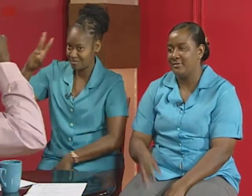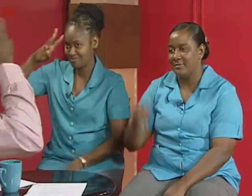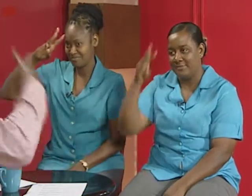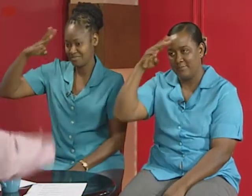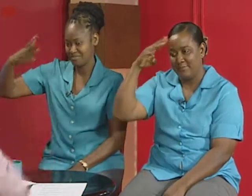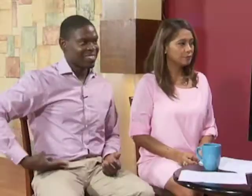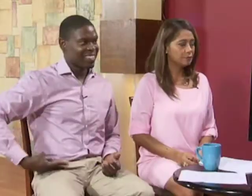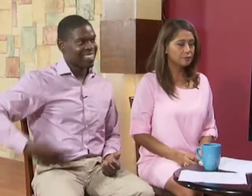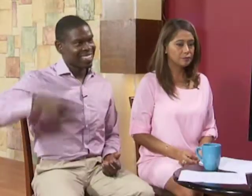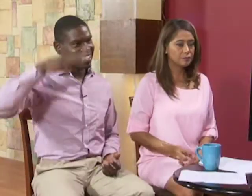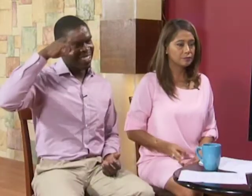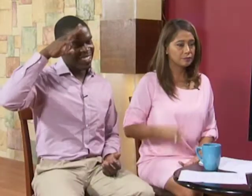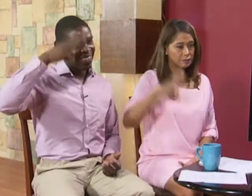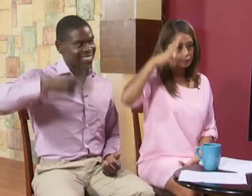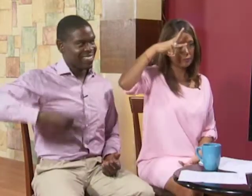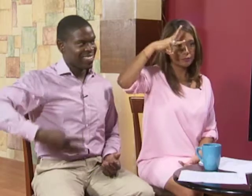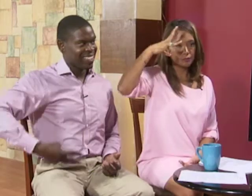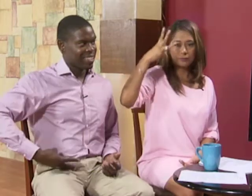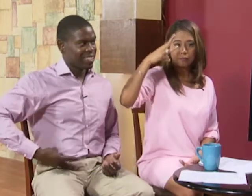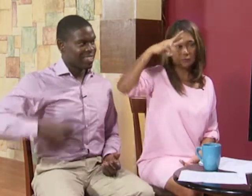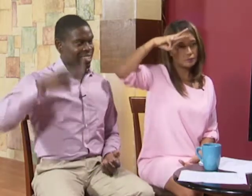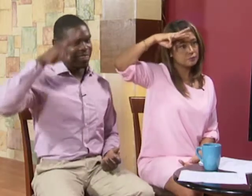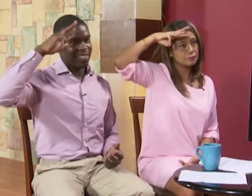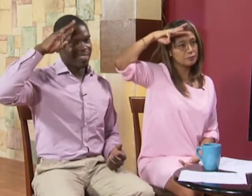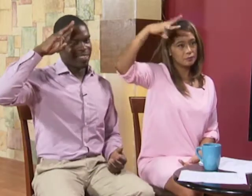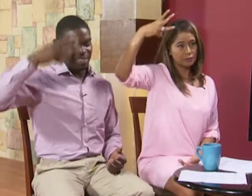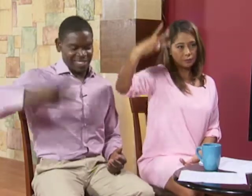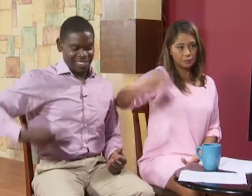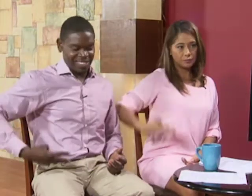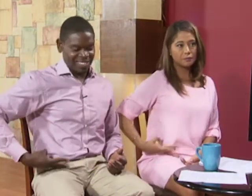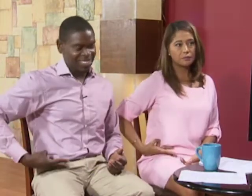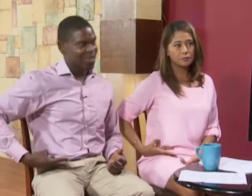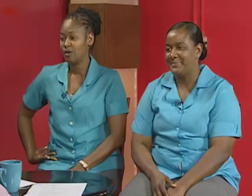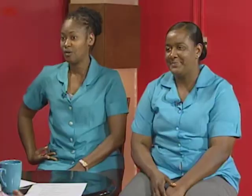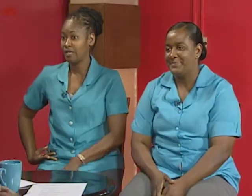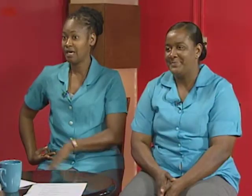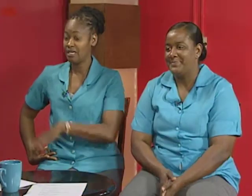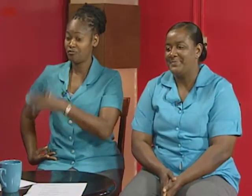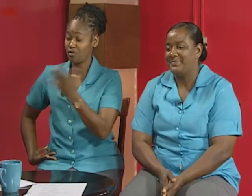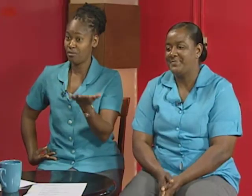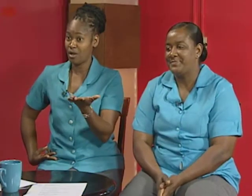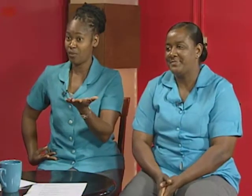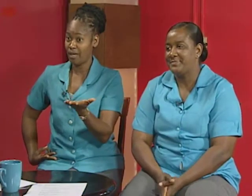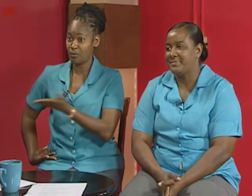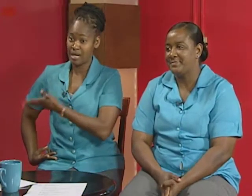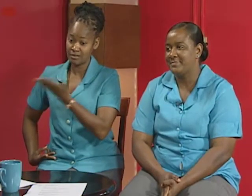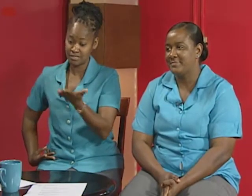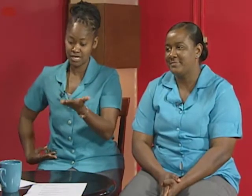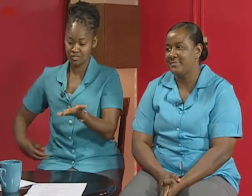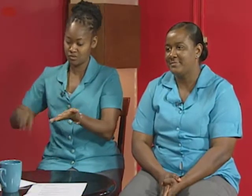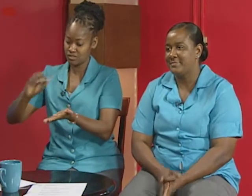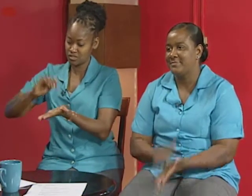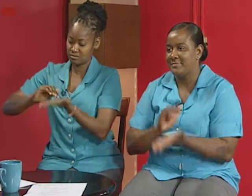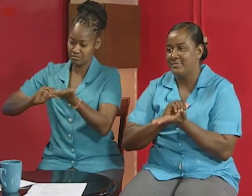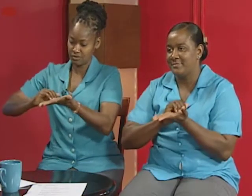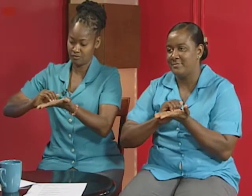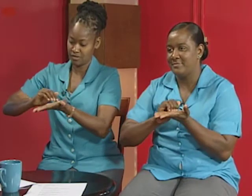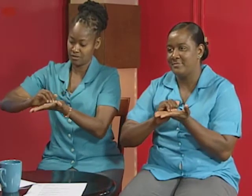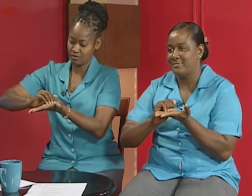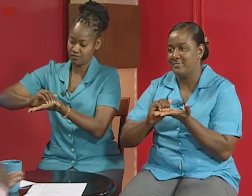yeah from your forehead to your waist welcome okay and if you're in my way and i would like to say excuse just your right hand over